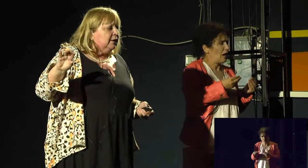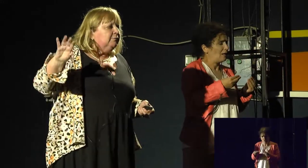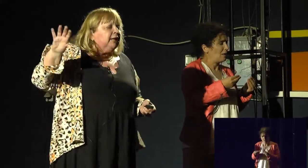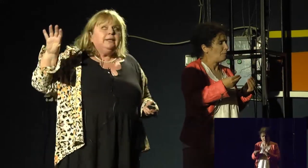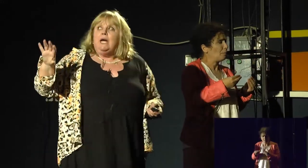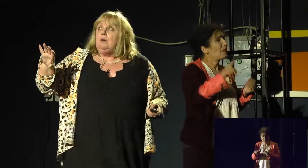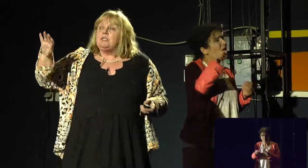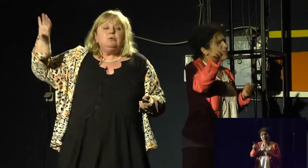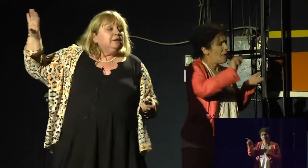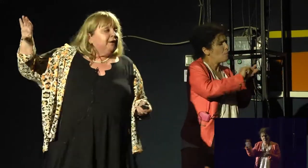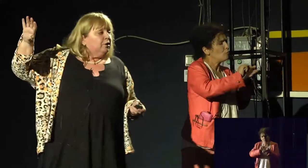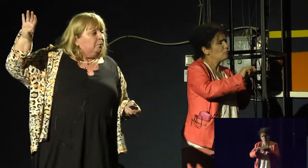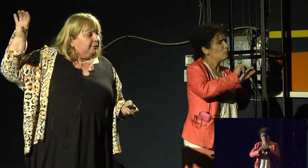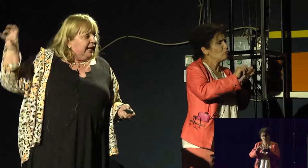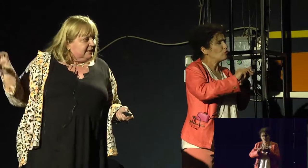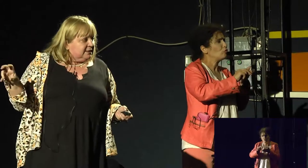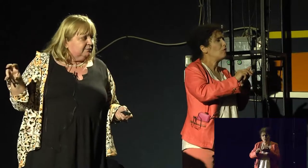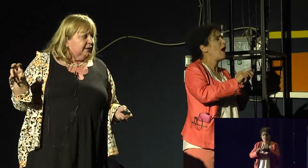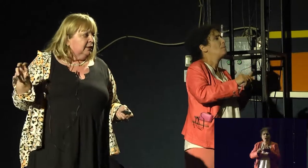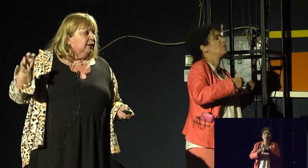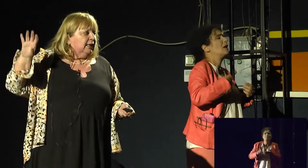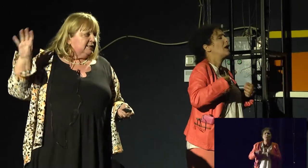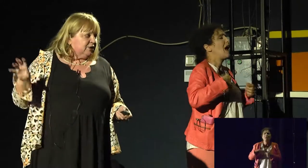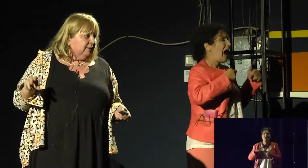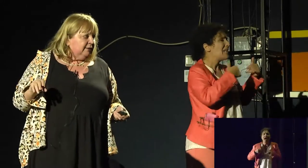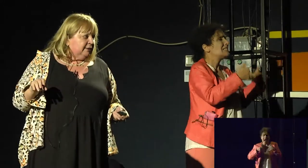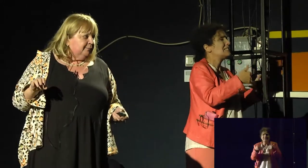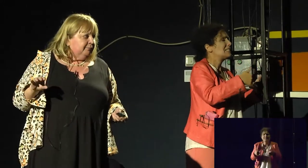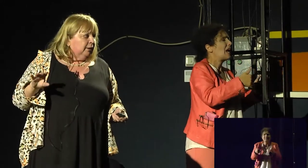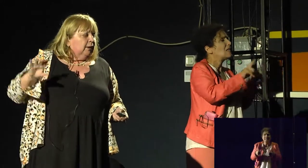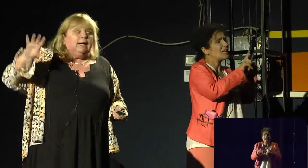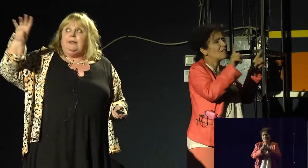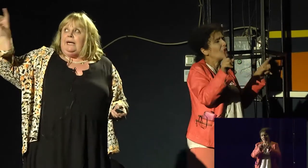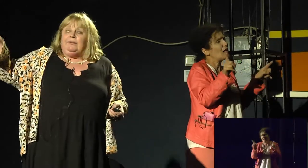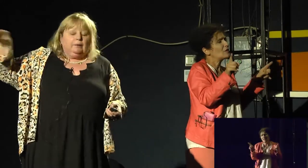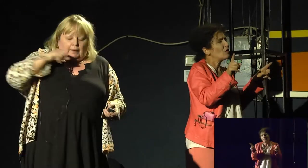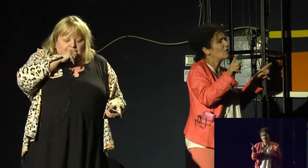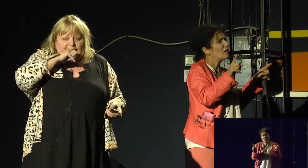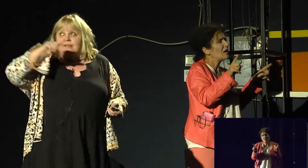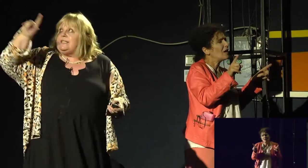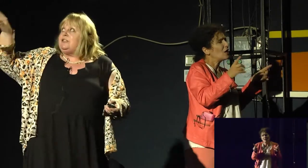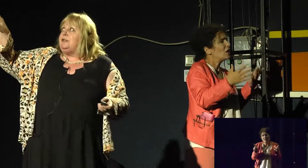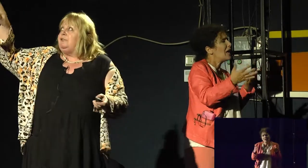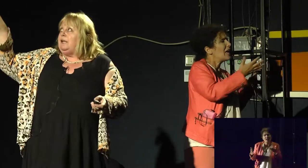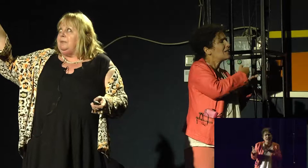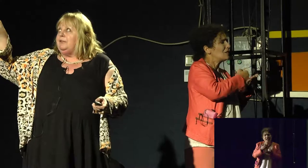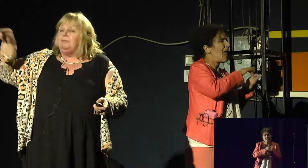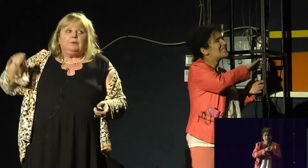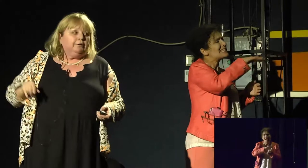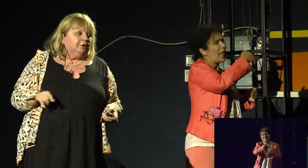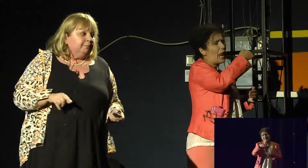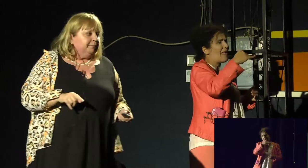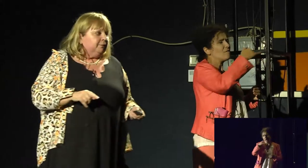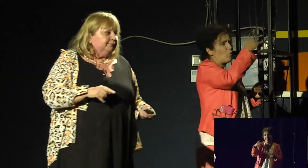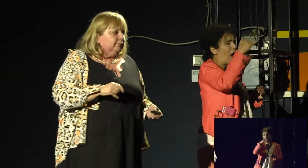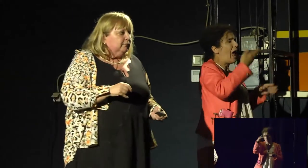about risk. And now it's looking very comprehensively at sexuality and the sexual development